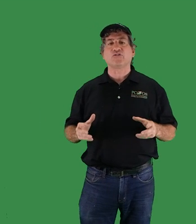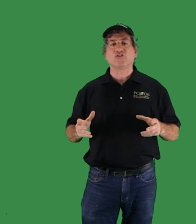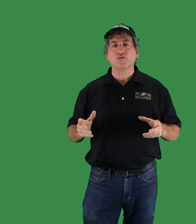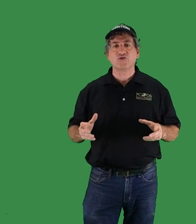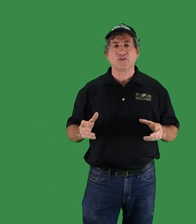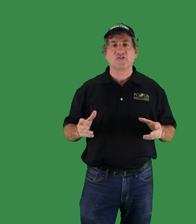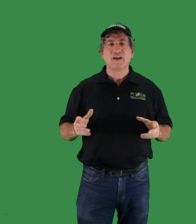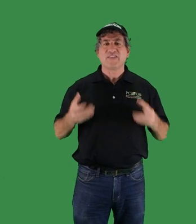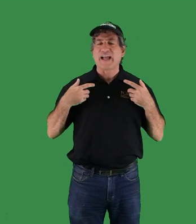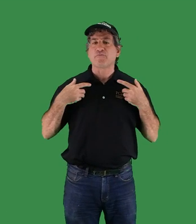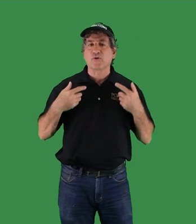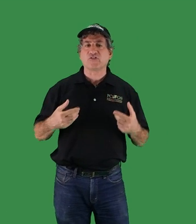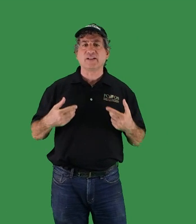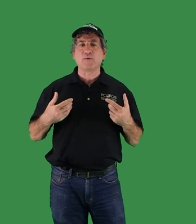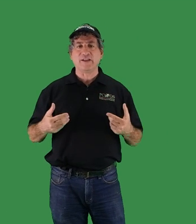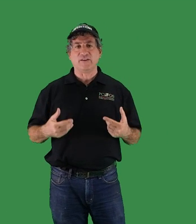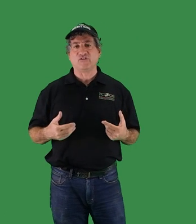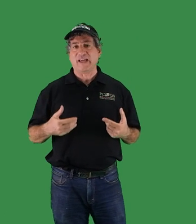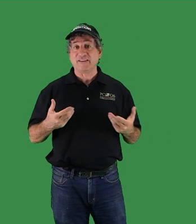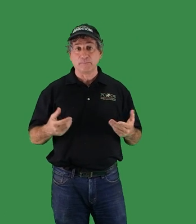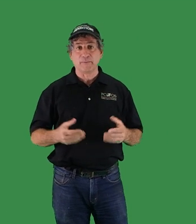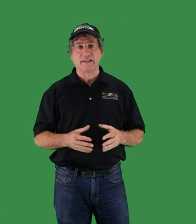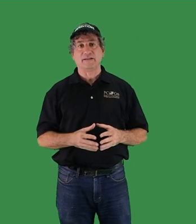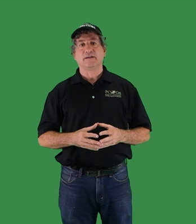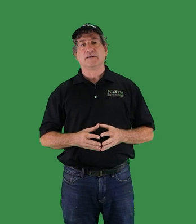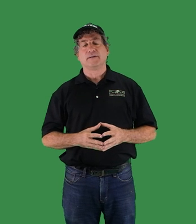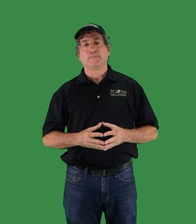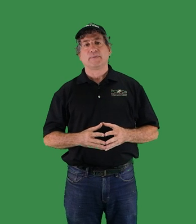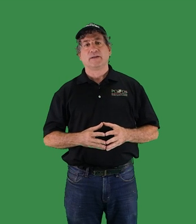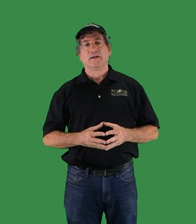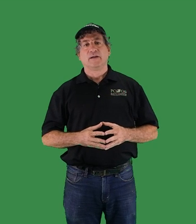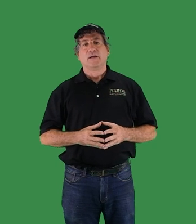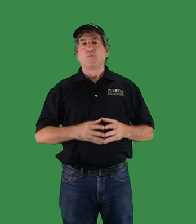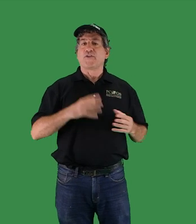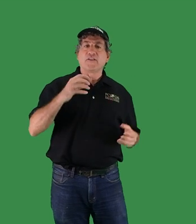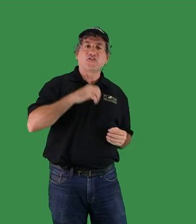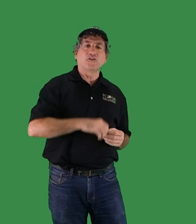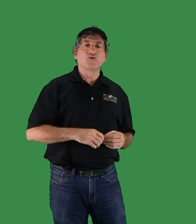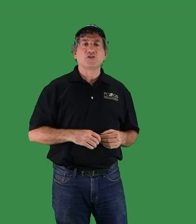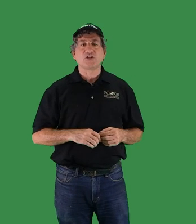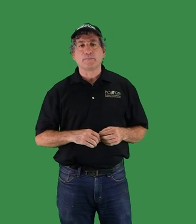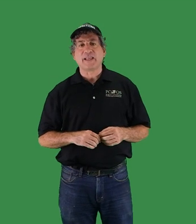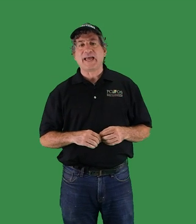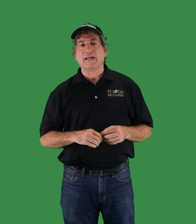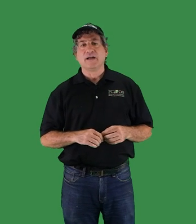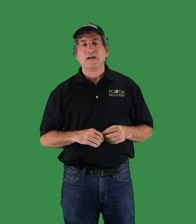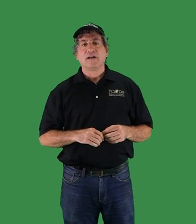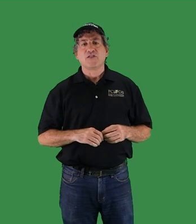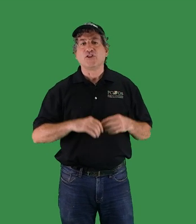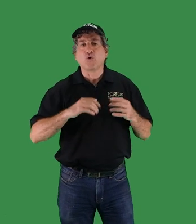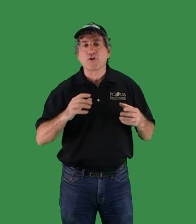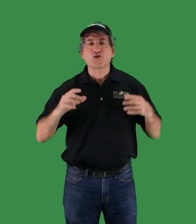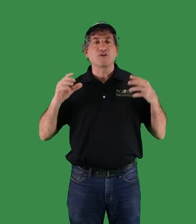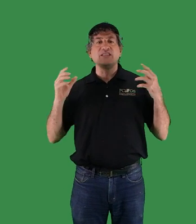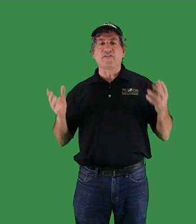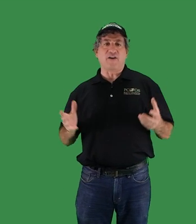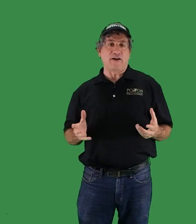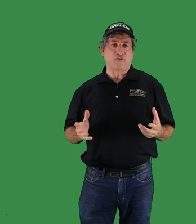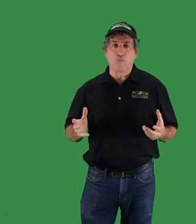solutions that I have personally witnessed and implemented. With all the solutions in play, the North should never have to